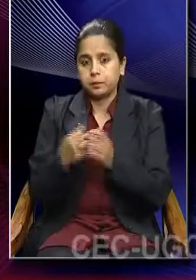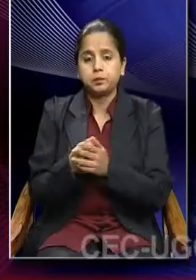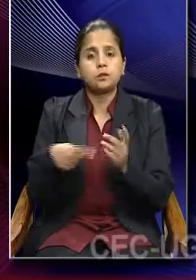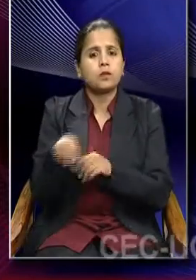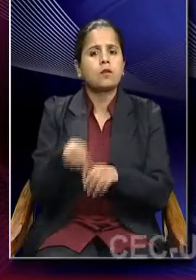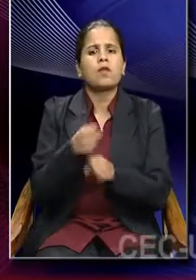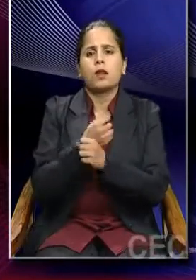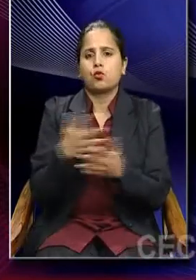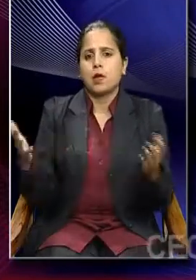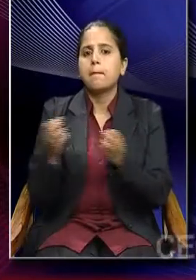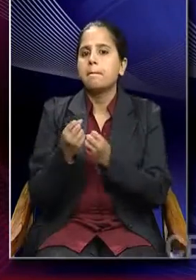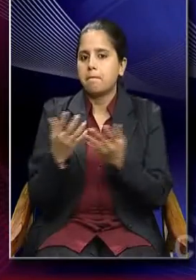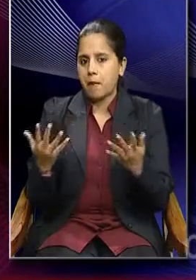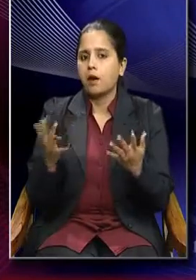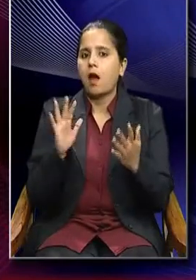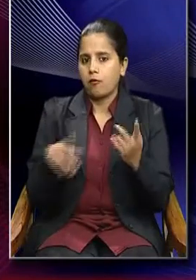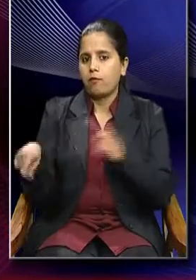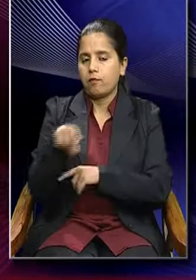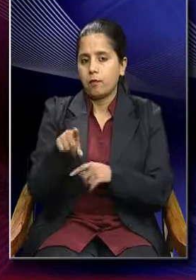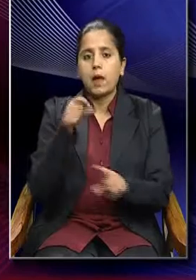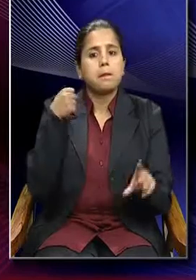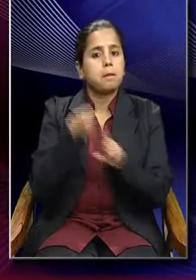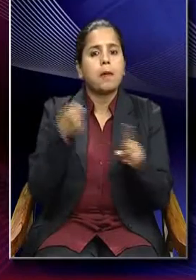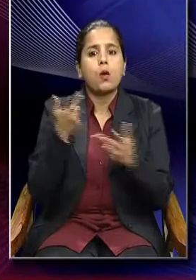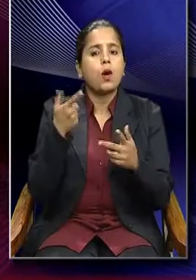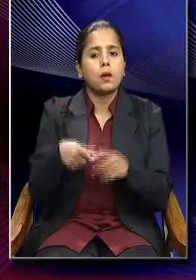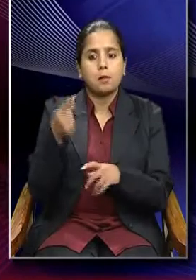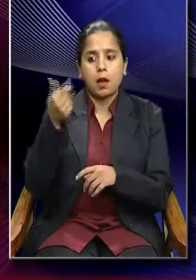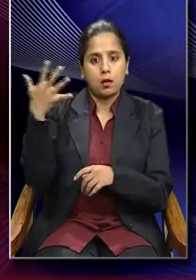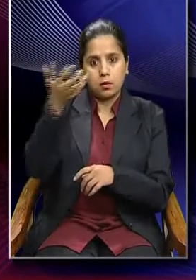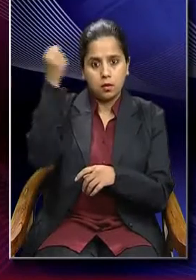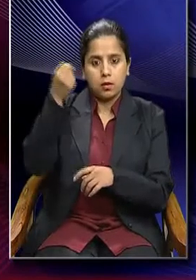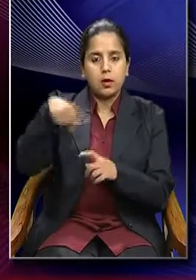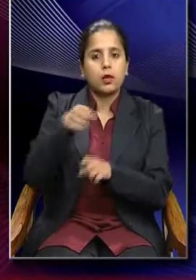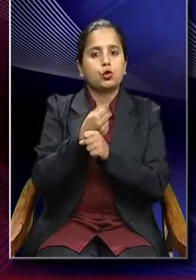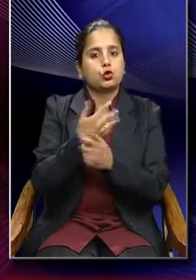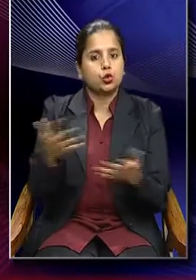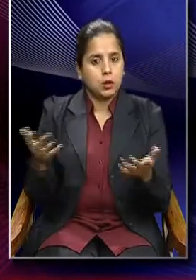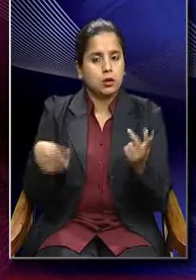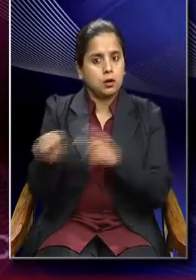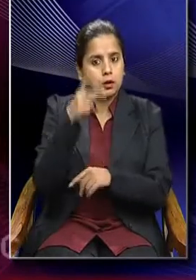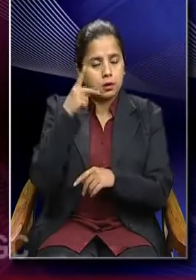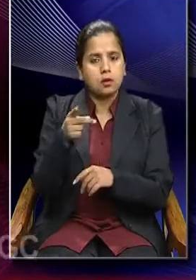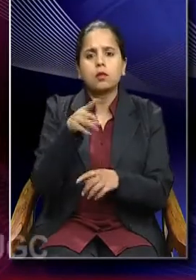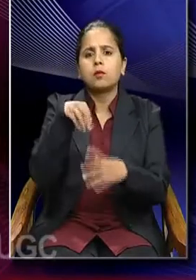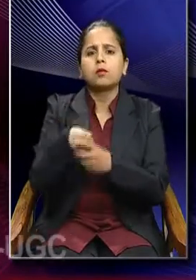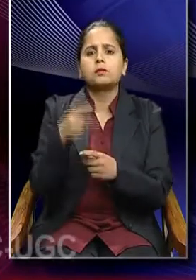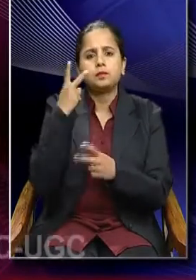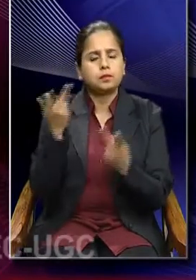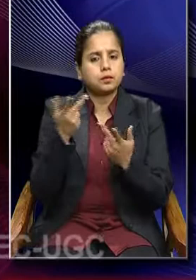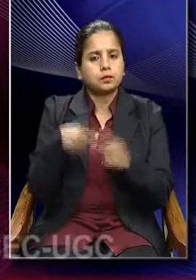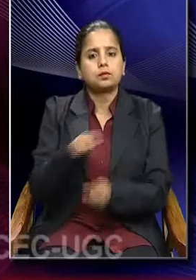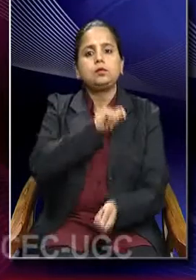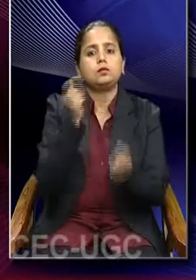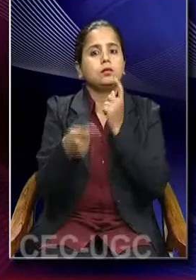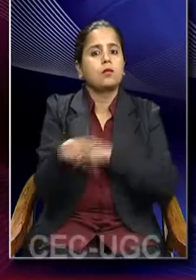generalization. The impact of capitalism is generalized as in terms of changes